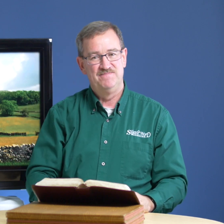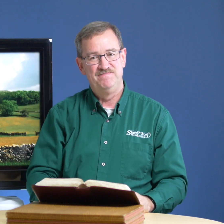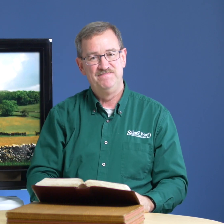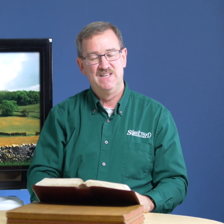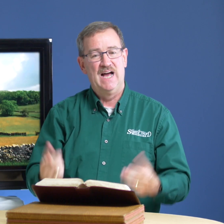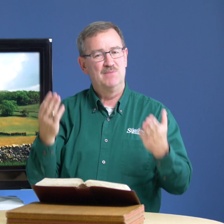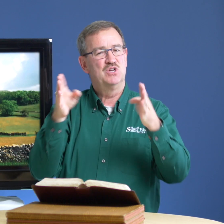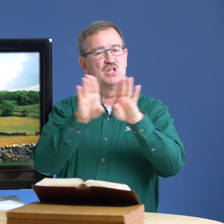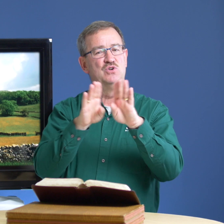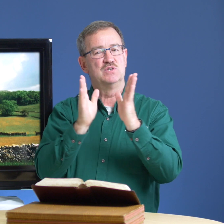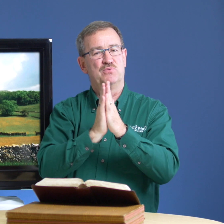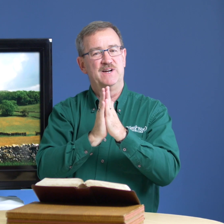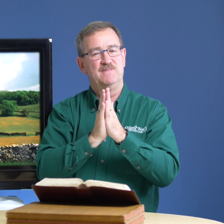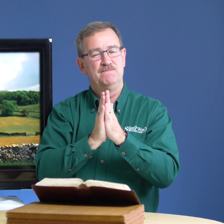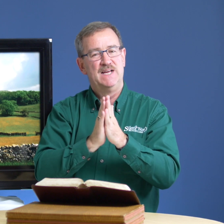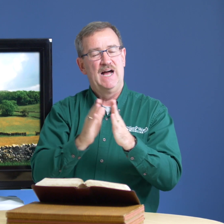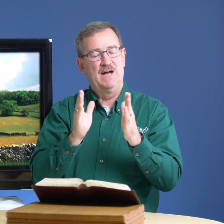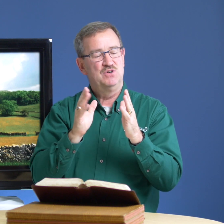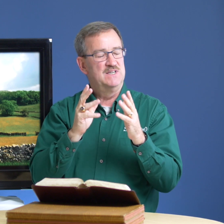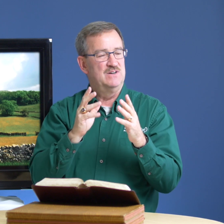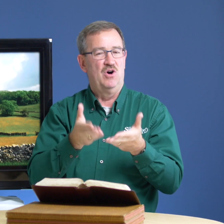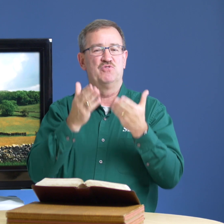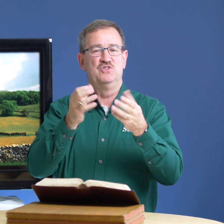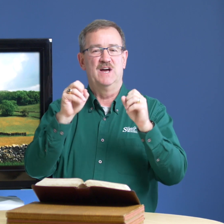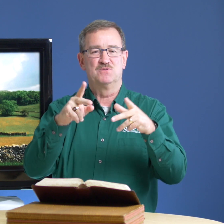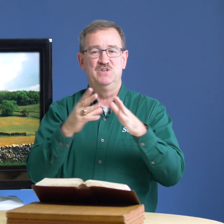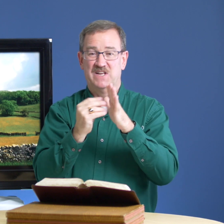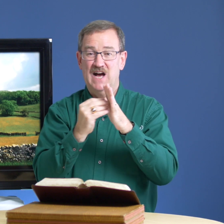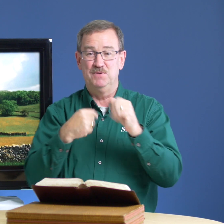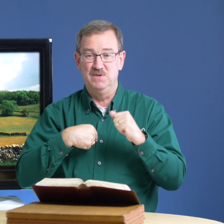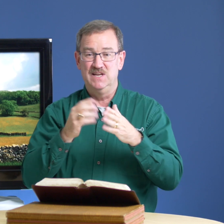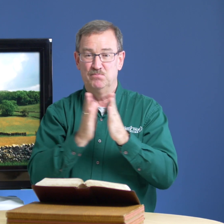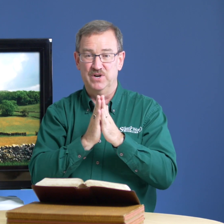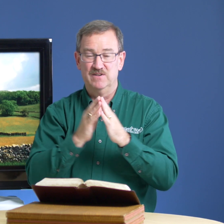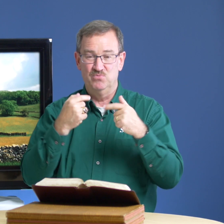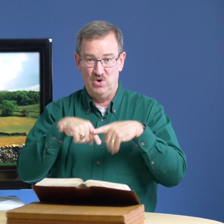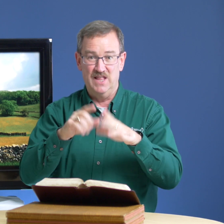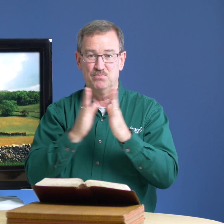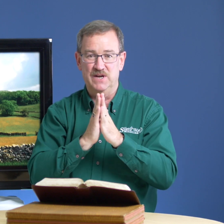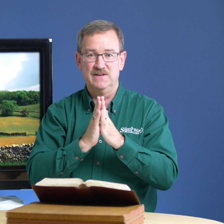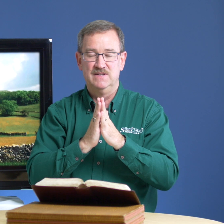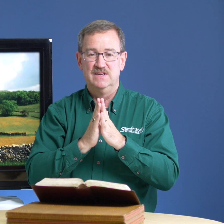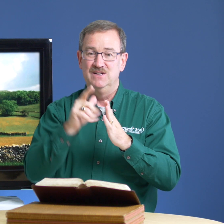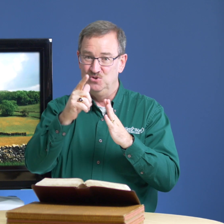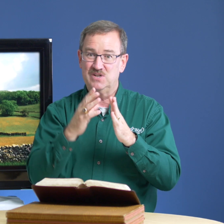i'm going to close in prayer i'm going to offer you the opportunity to copy me in prayer while i'm praying you can